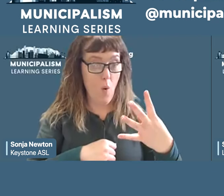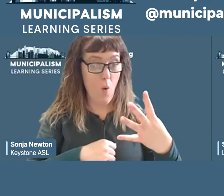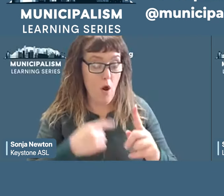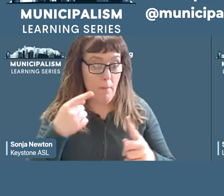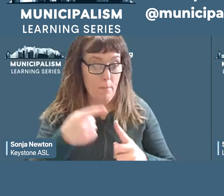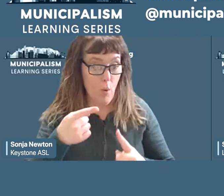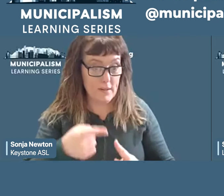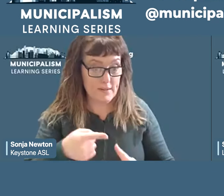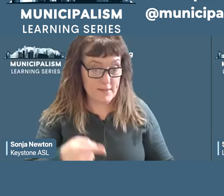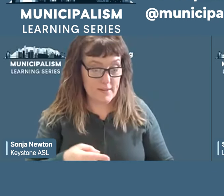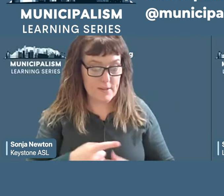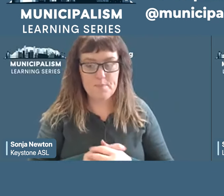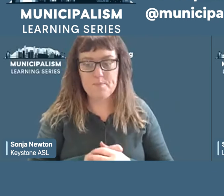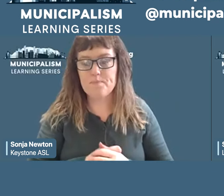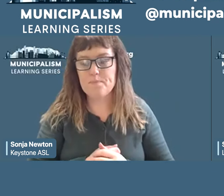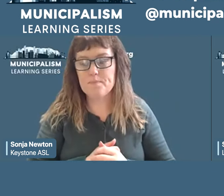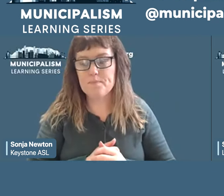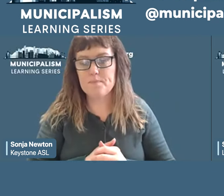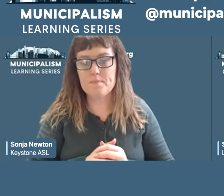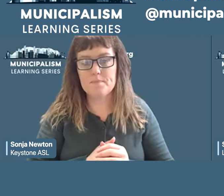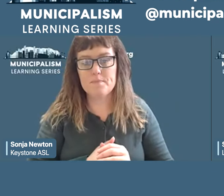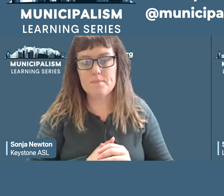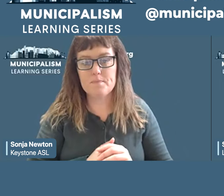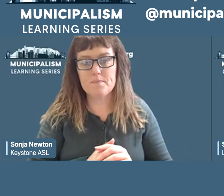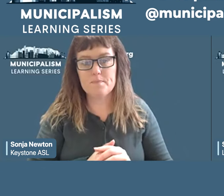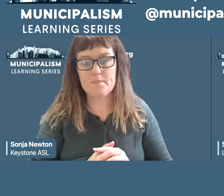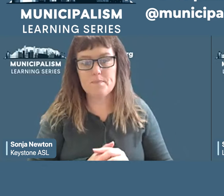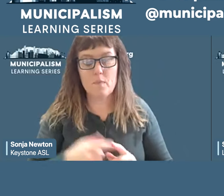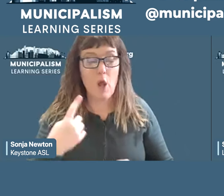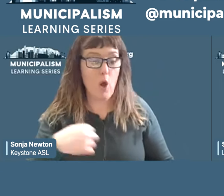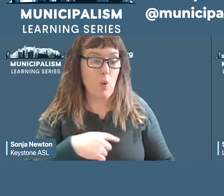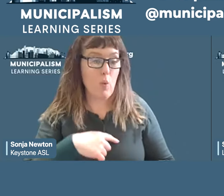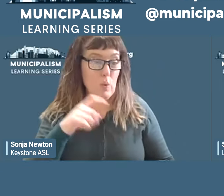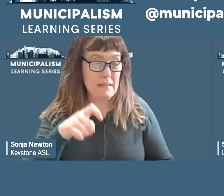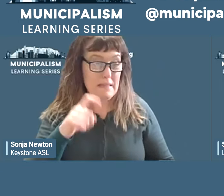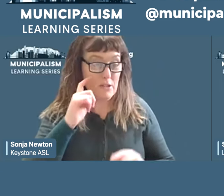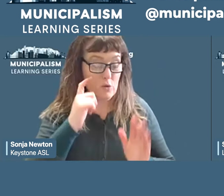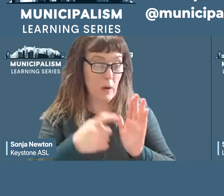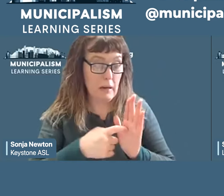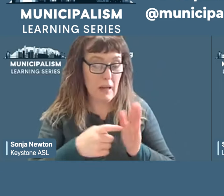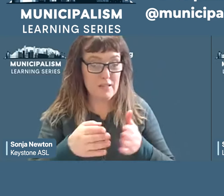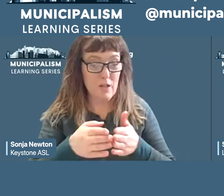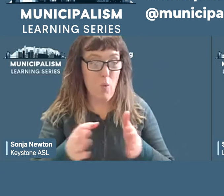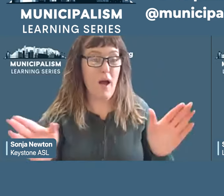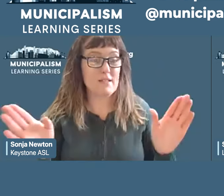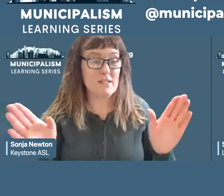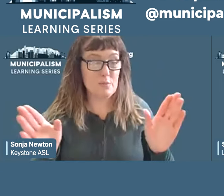The first is, I think we need to recognize how widespread socialism was and is.